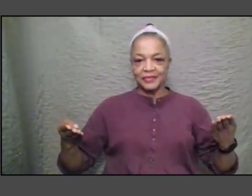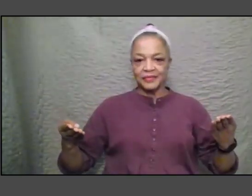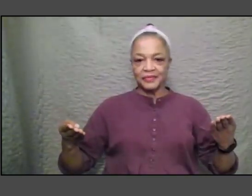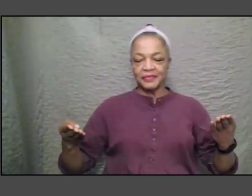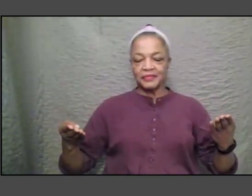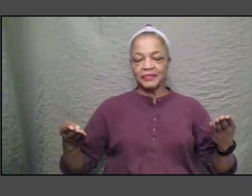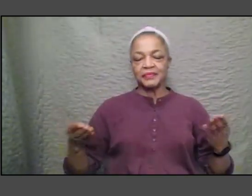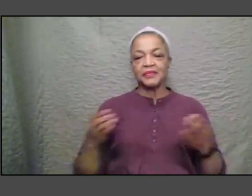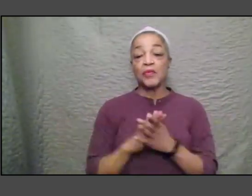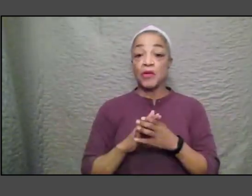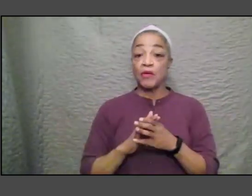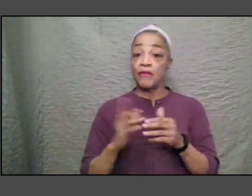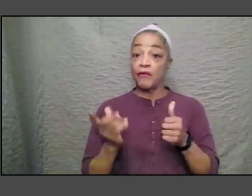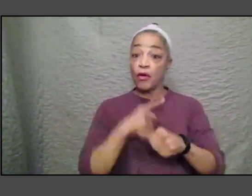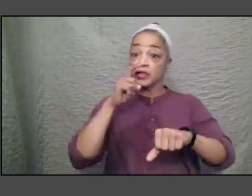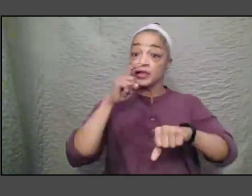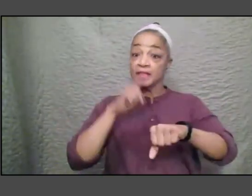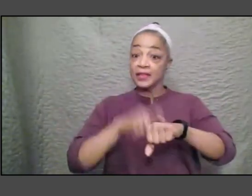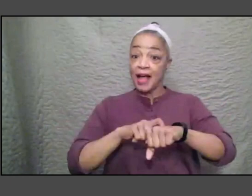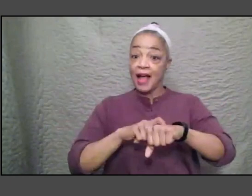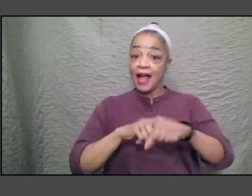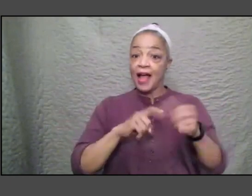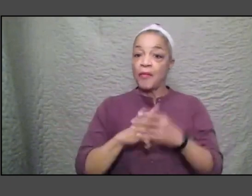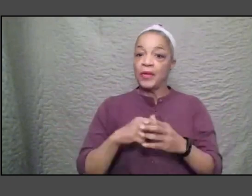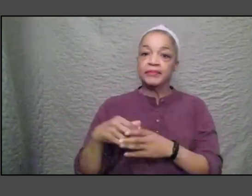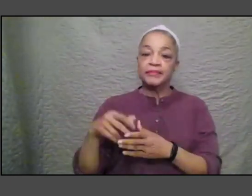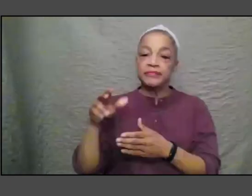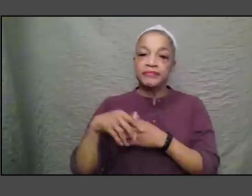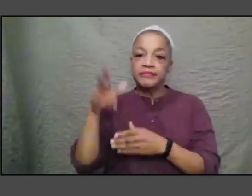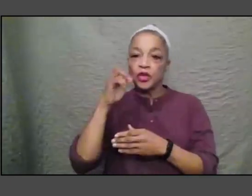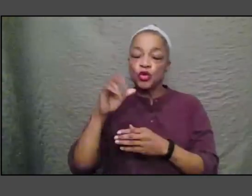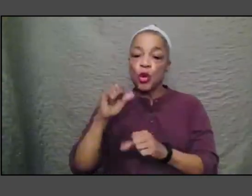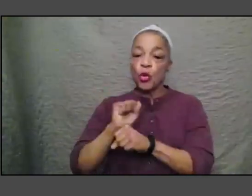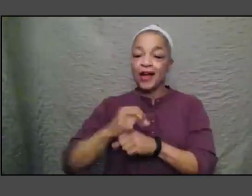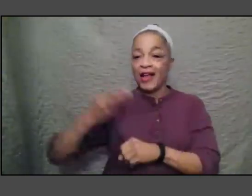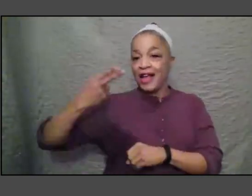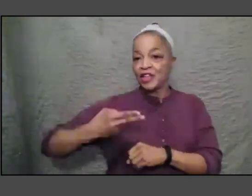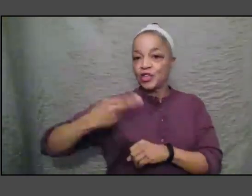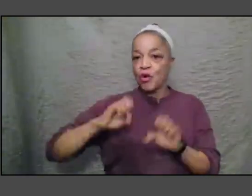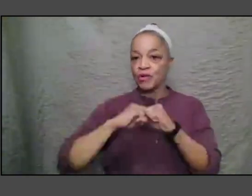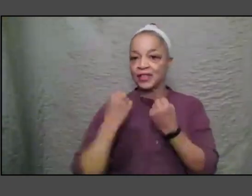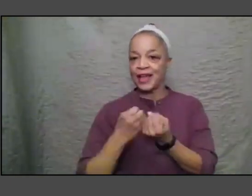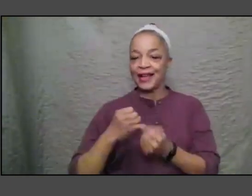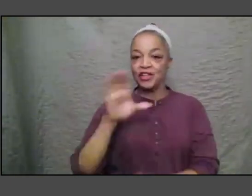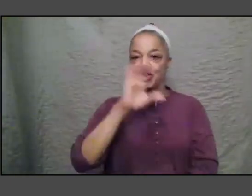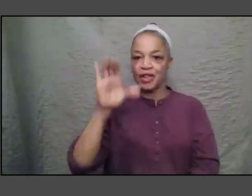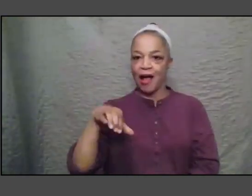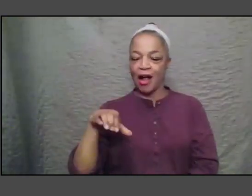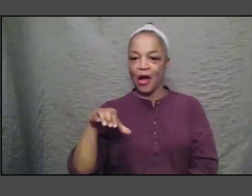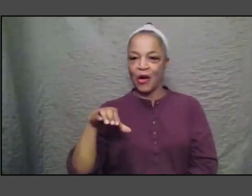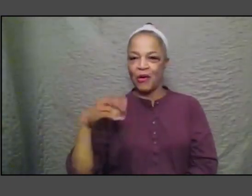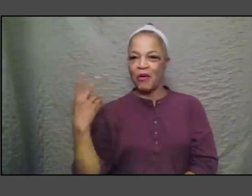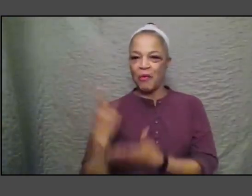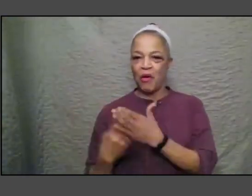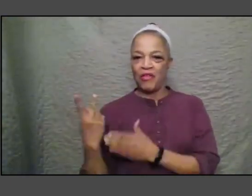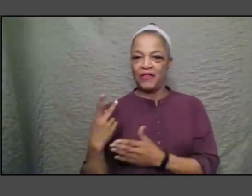that I encountered your work was at the historical society so in Chicago when we both lived there so you know I've seen that